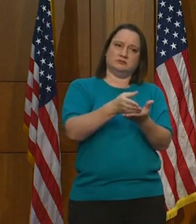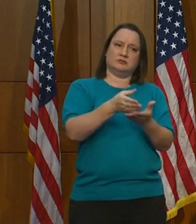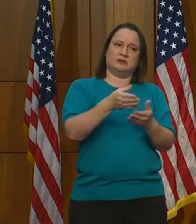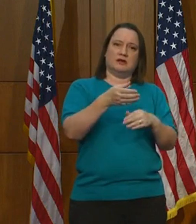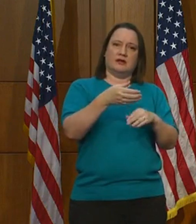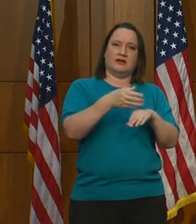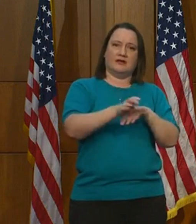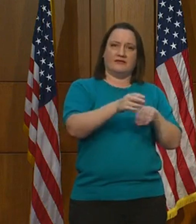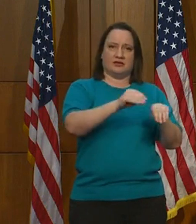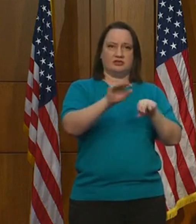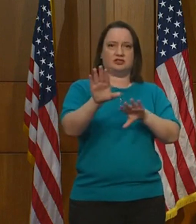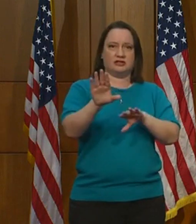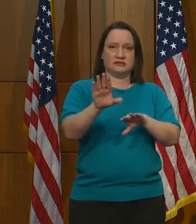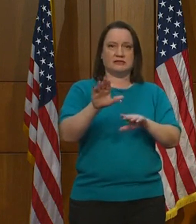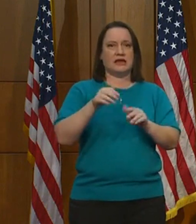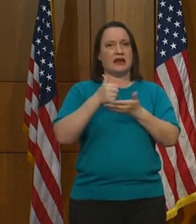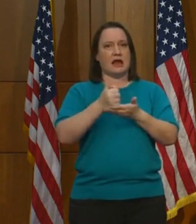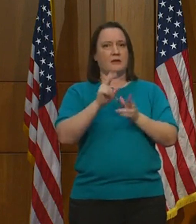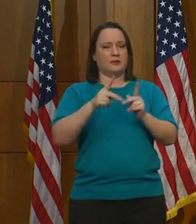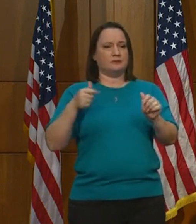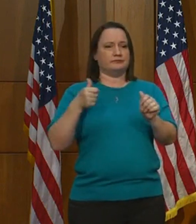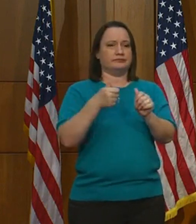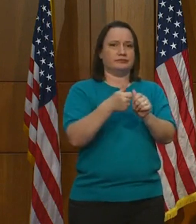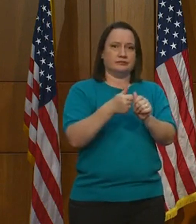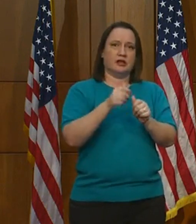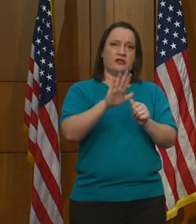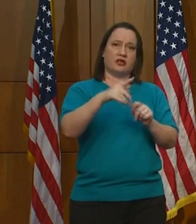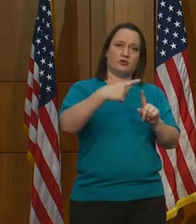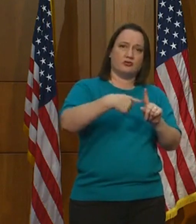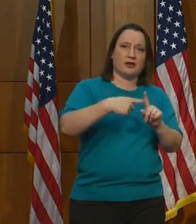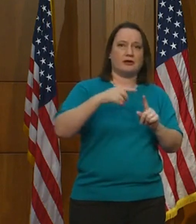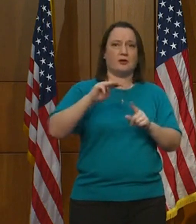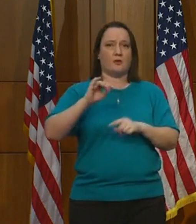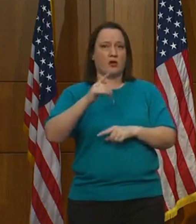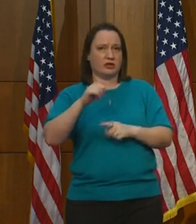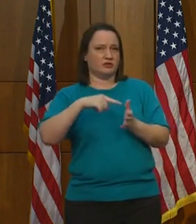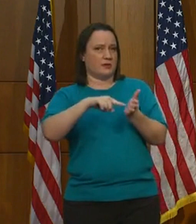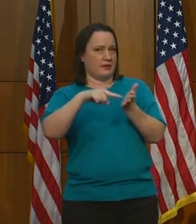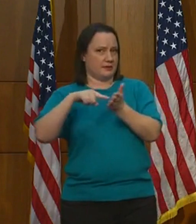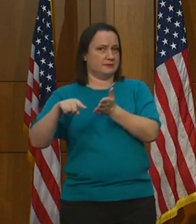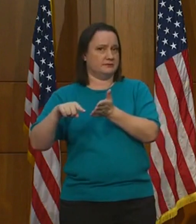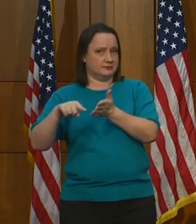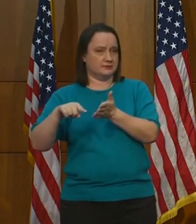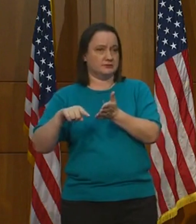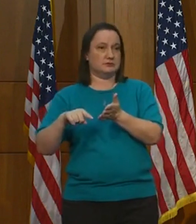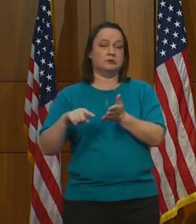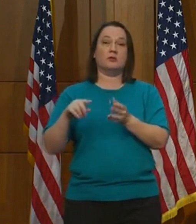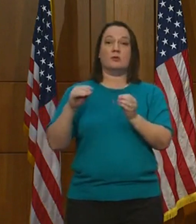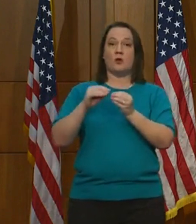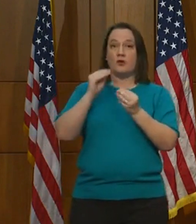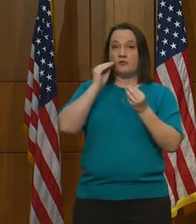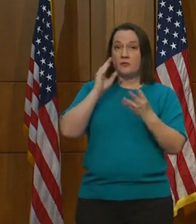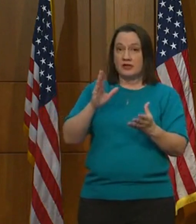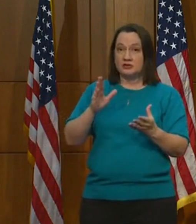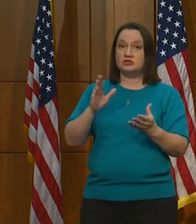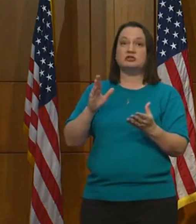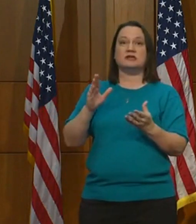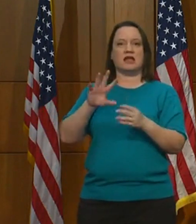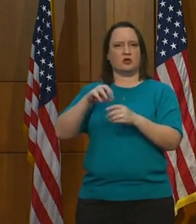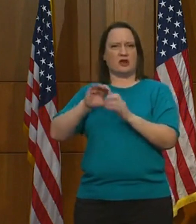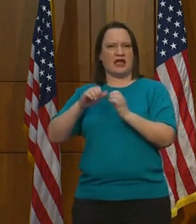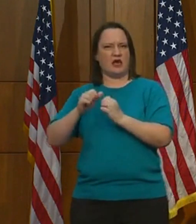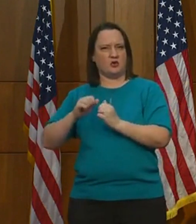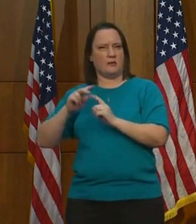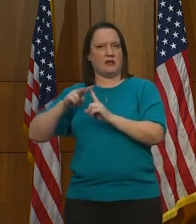back on track with their rent and mortgage payments. More information, including how to apply, will be available when the